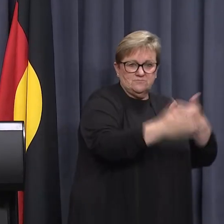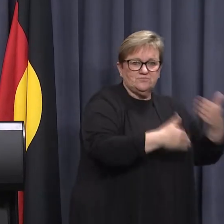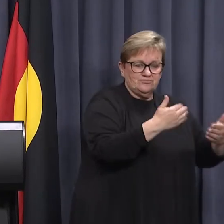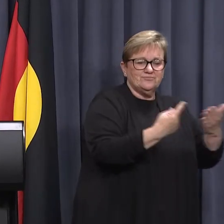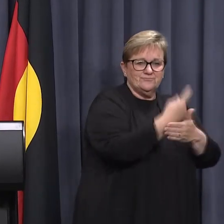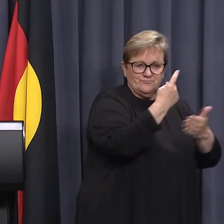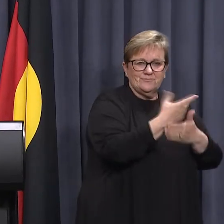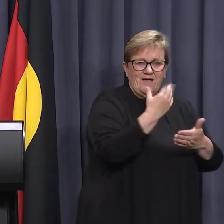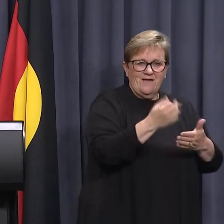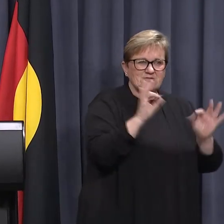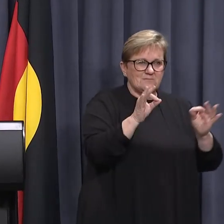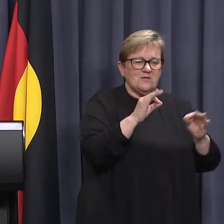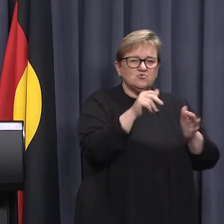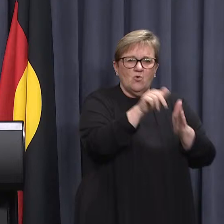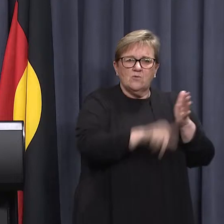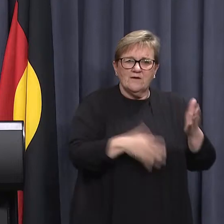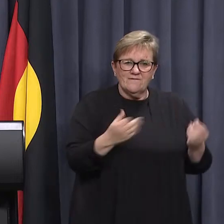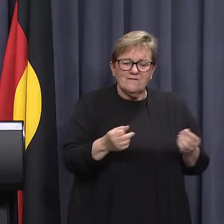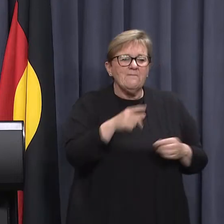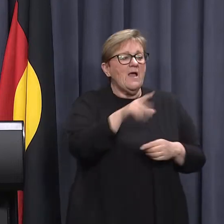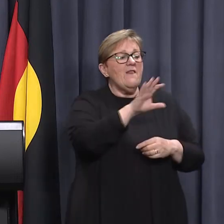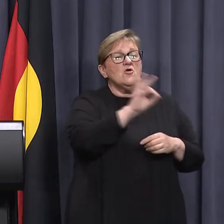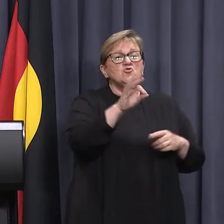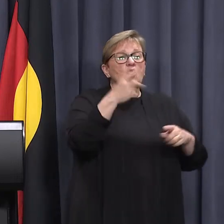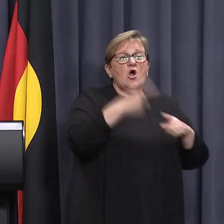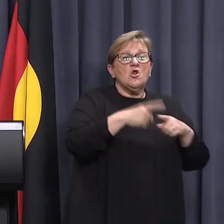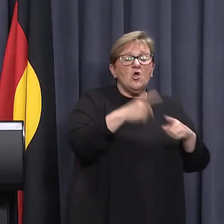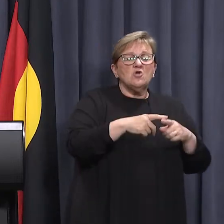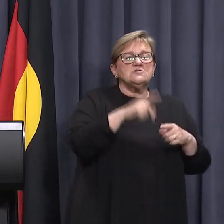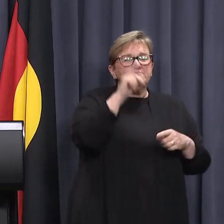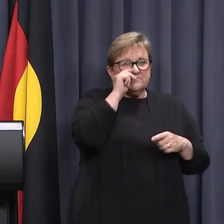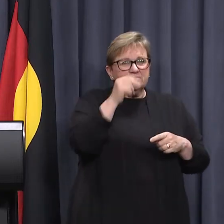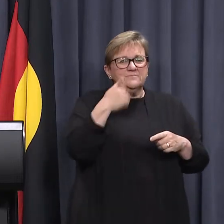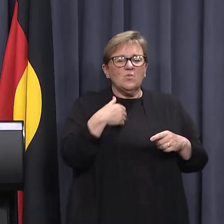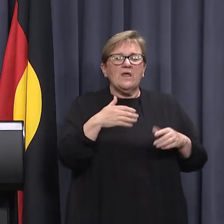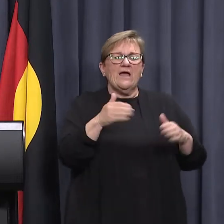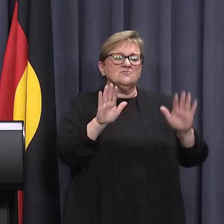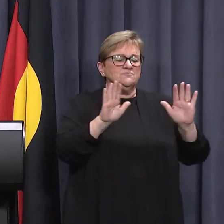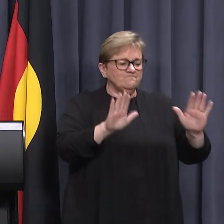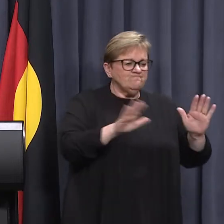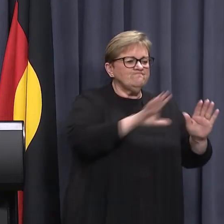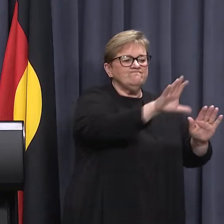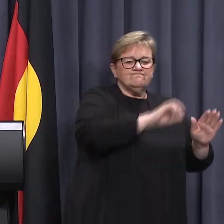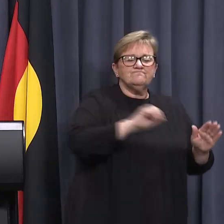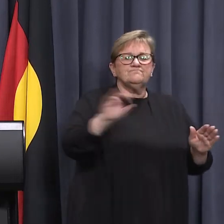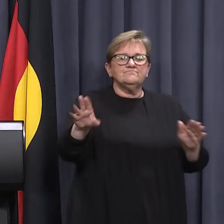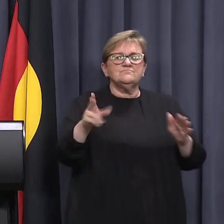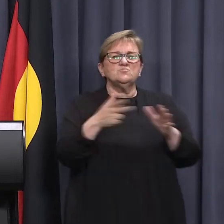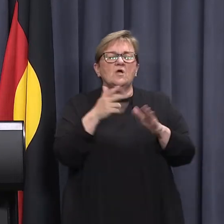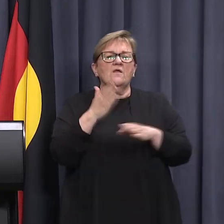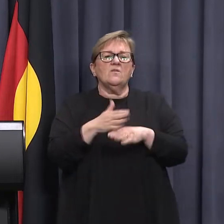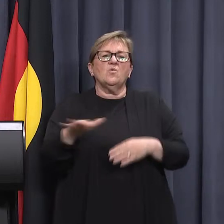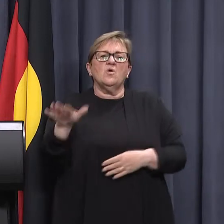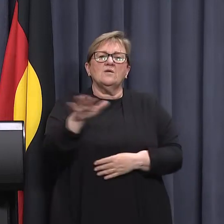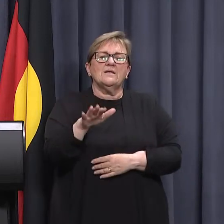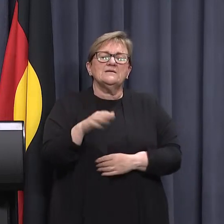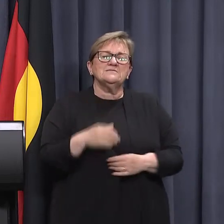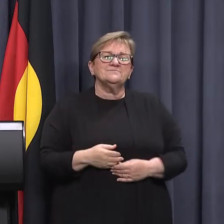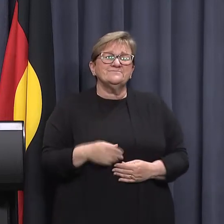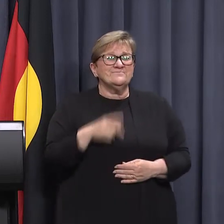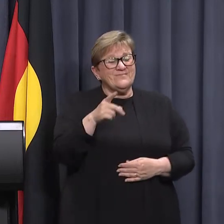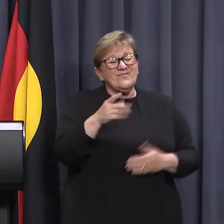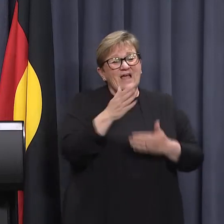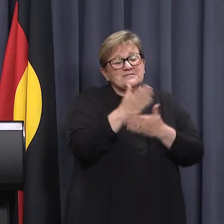arise, but it would be non-urgent issues that we would need to take staff from there and pull them into where they were required to be. And that is